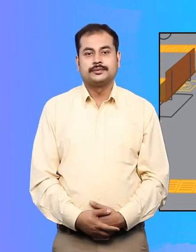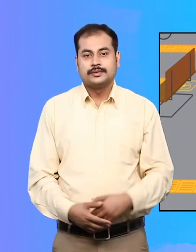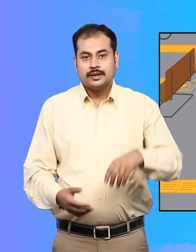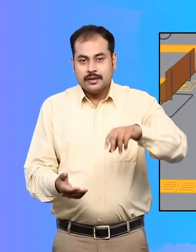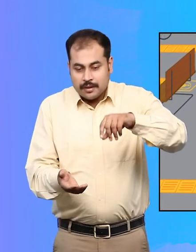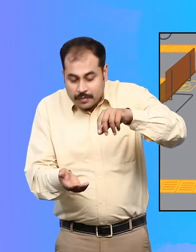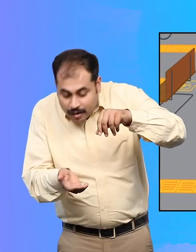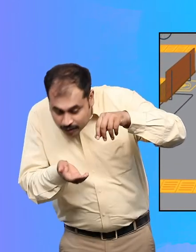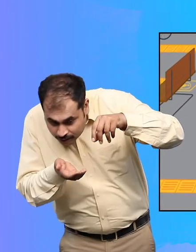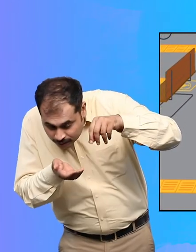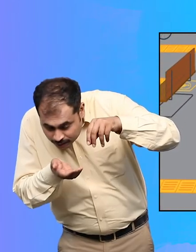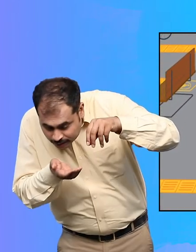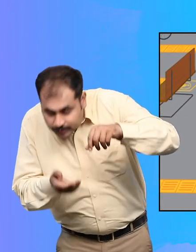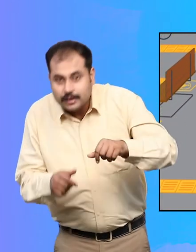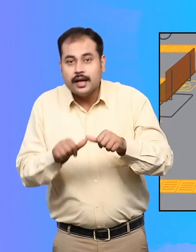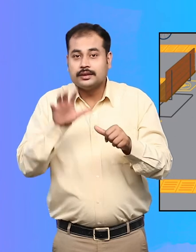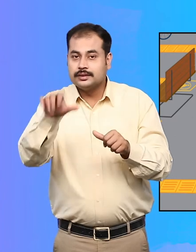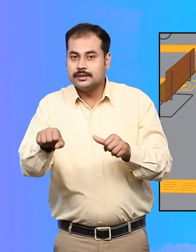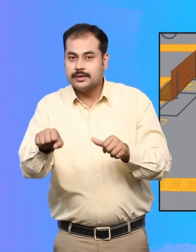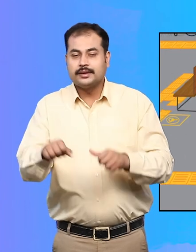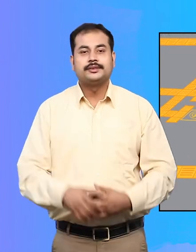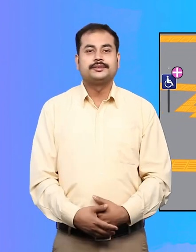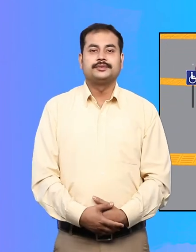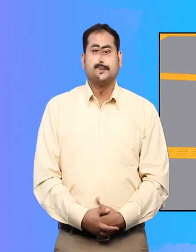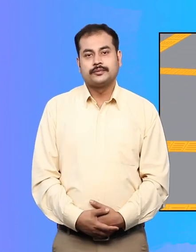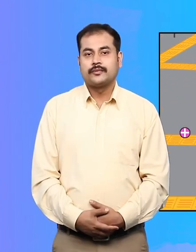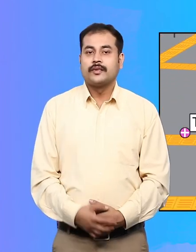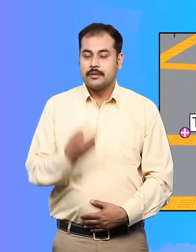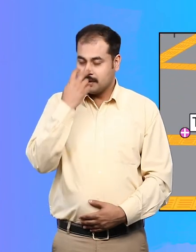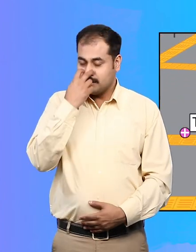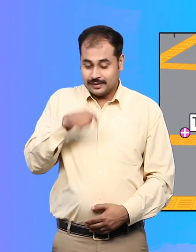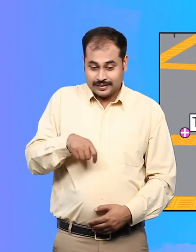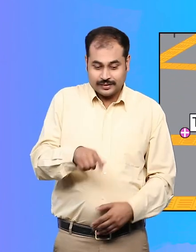Accessible drinking water fountain. Tactile tiles.